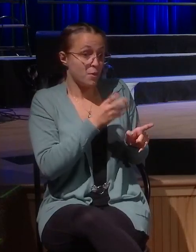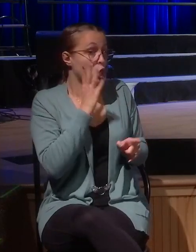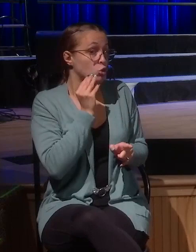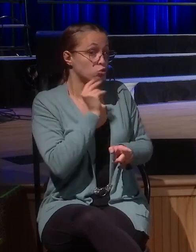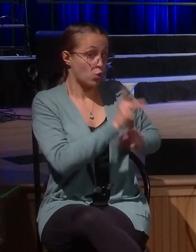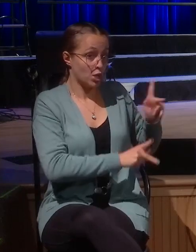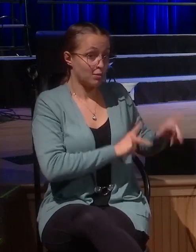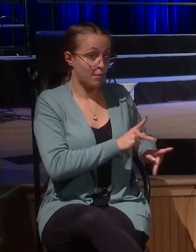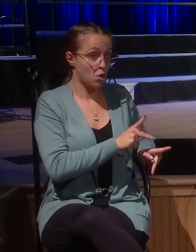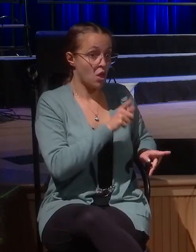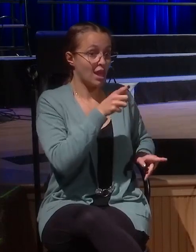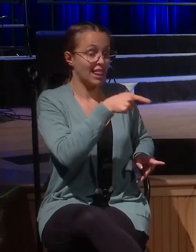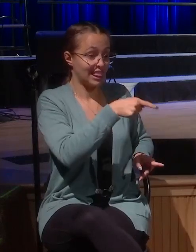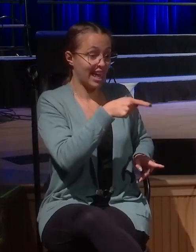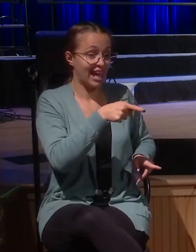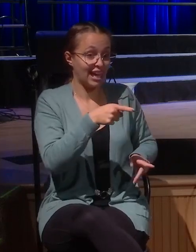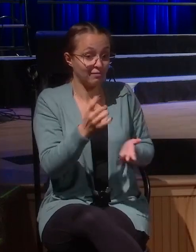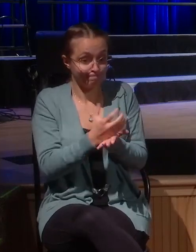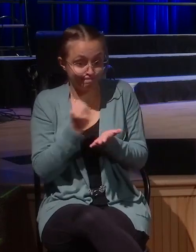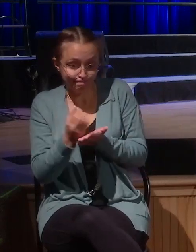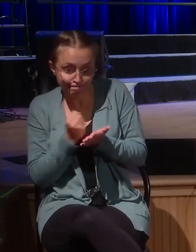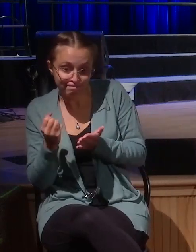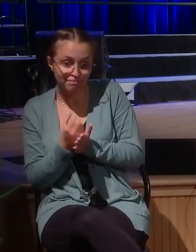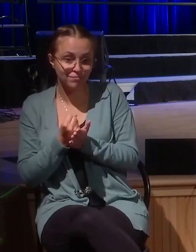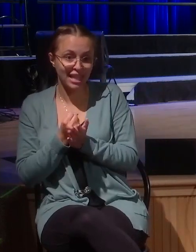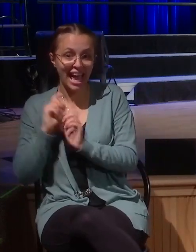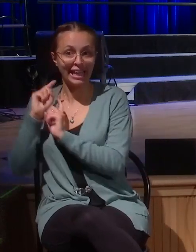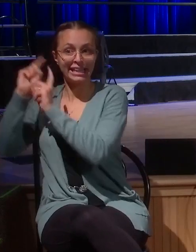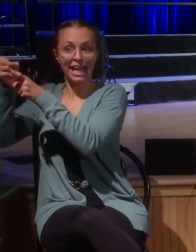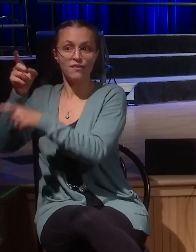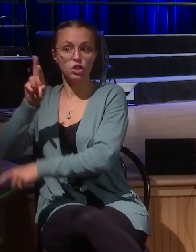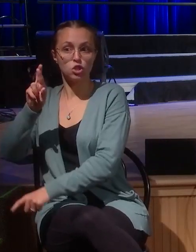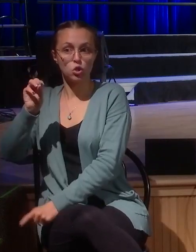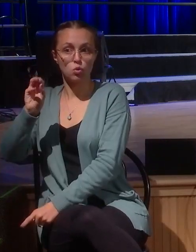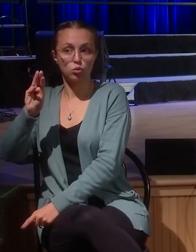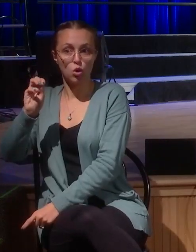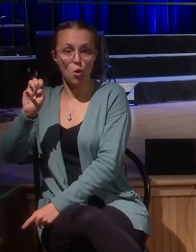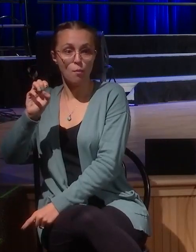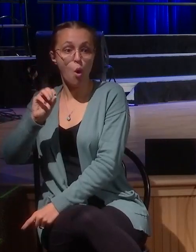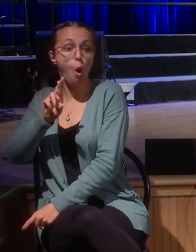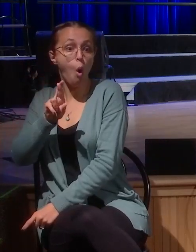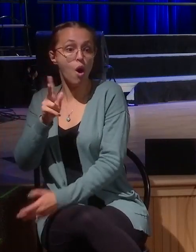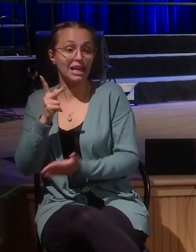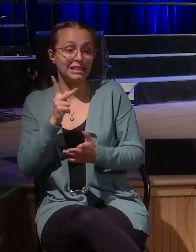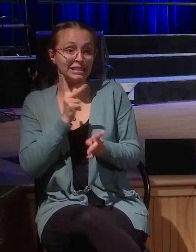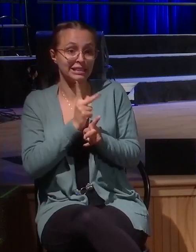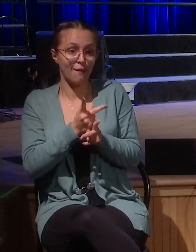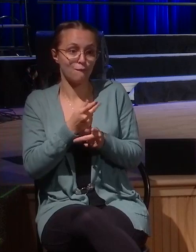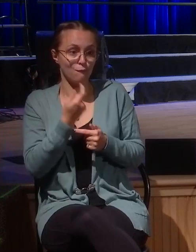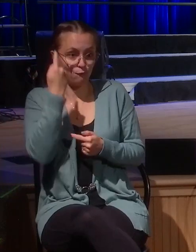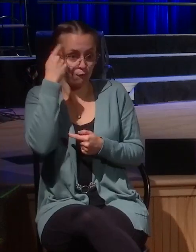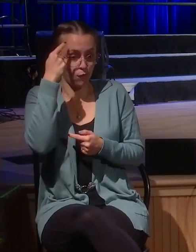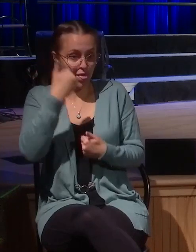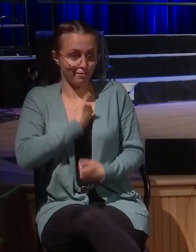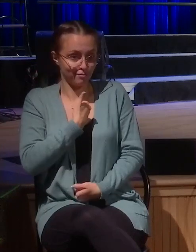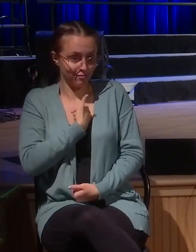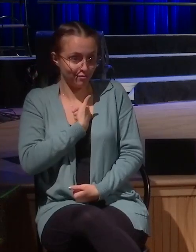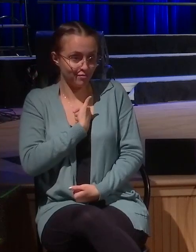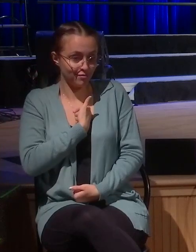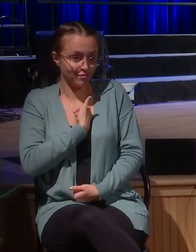You can see how this guy probably had a lot of power because he could go and say, this is much tax you owe. And they would say, I can't pay it. All right, go to jail. As soon as you can